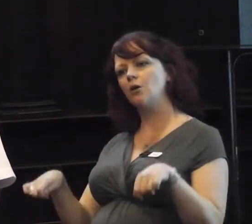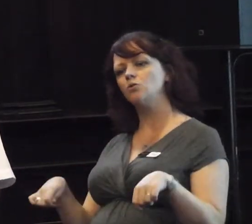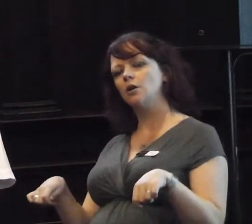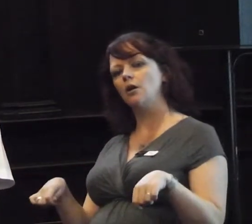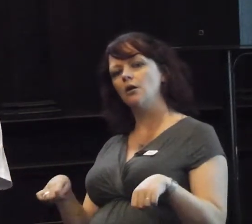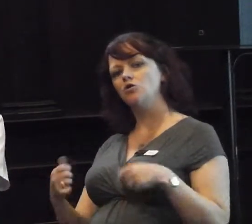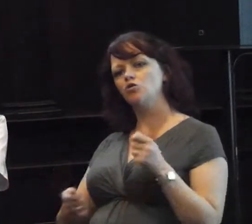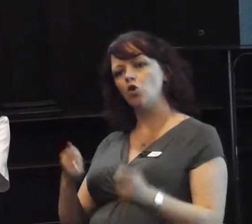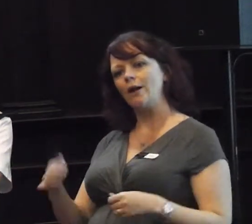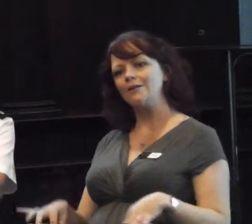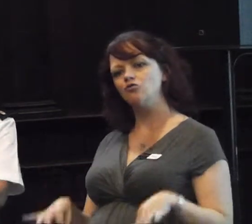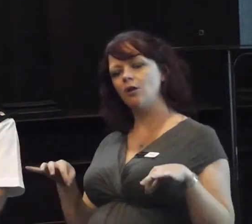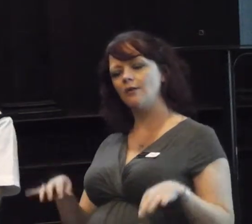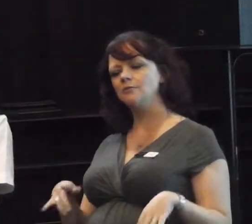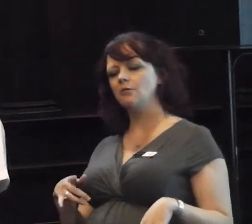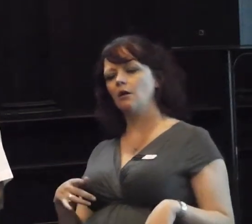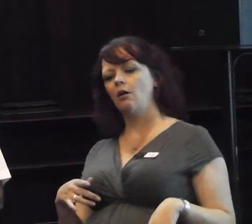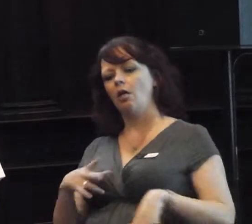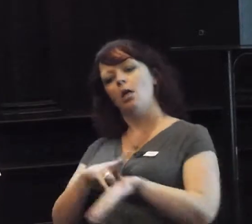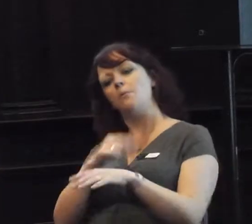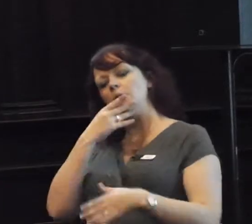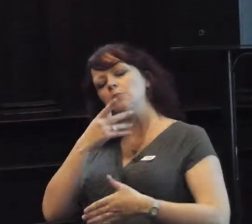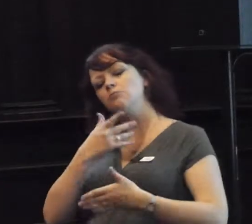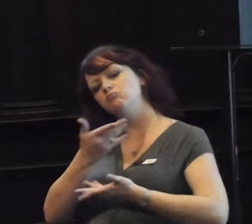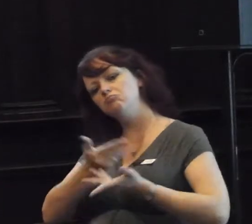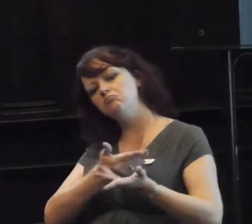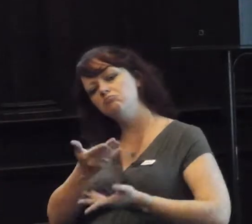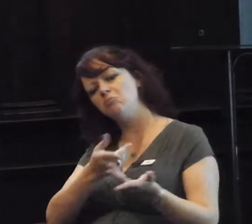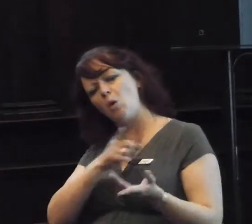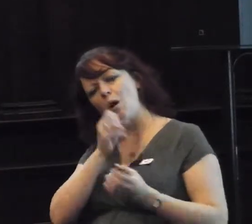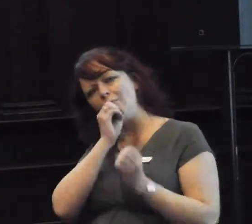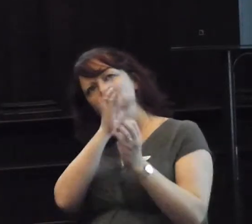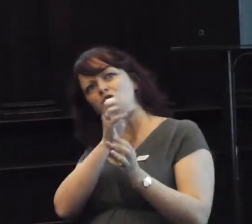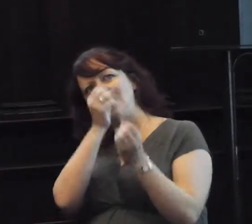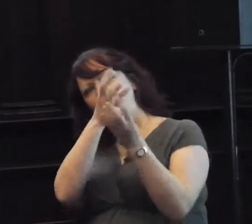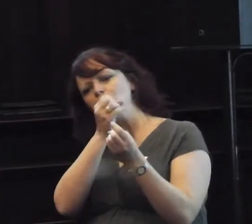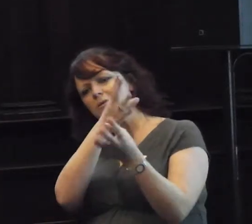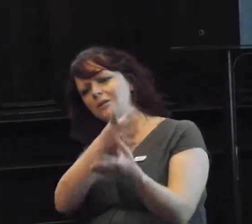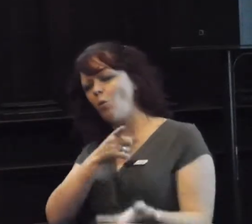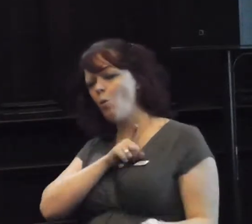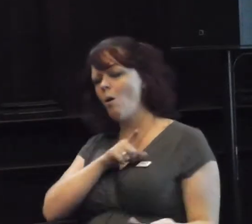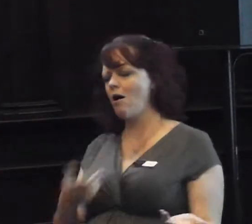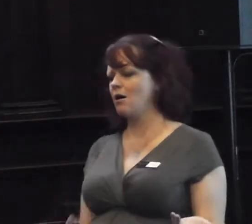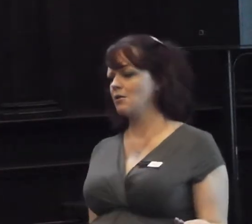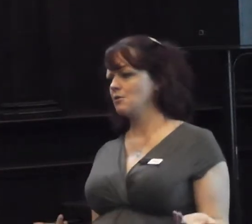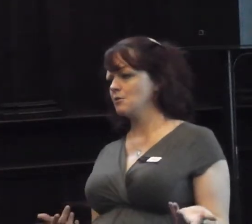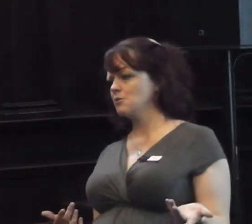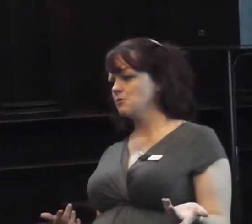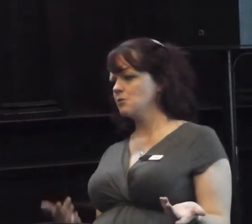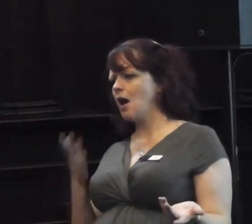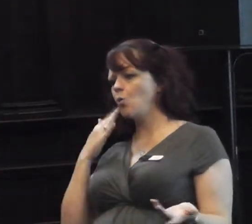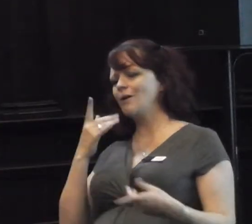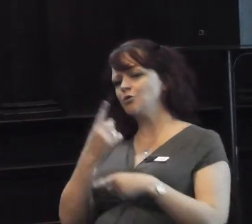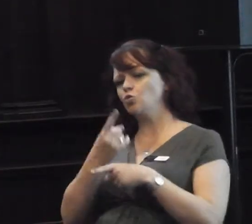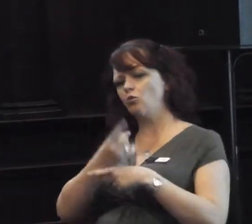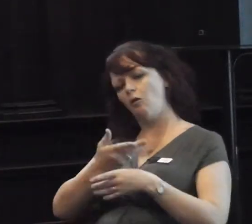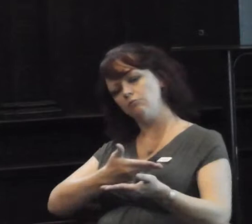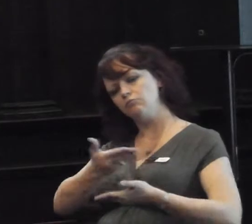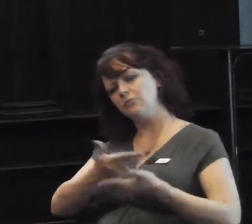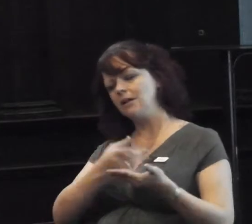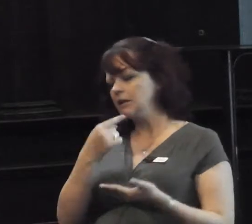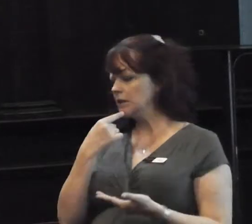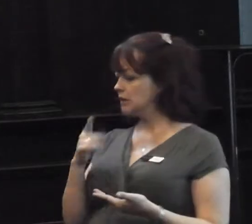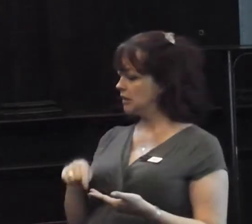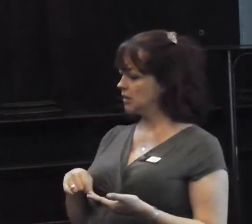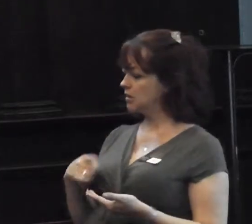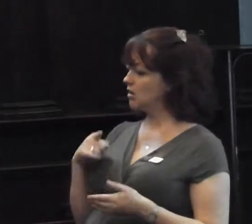The police officer, started talking to to find out why, he stopped on the street, and shouting, and screaming in the street. And, I'm talking to him, he